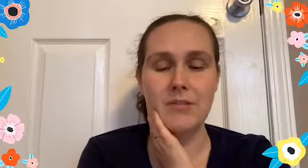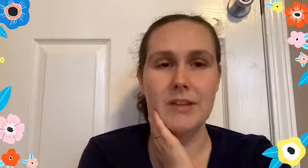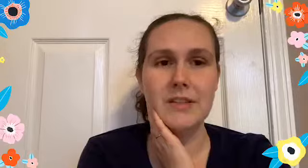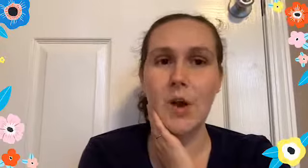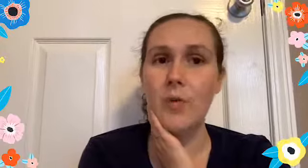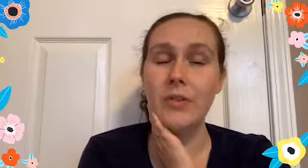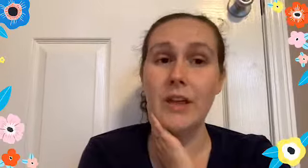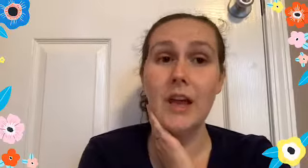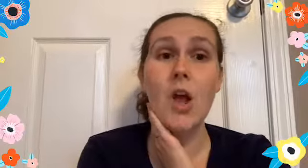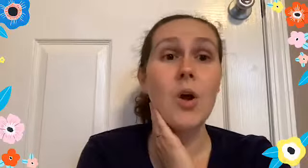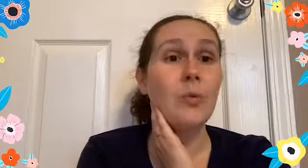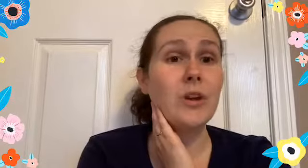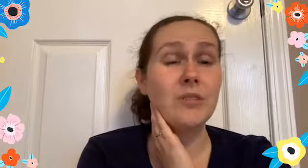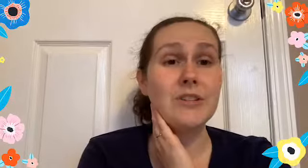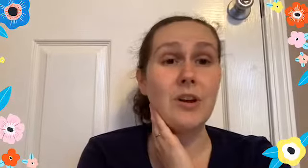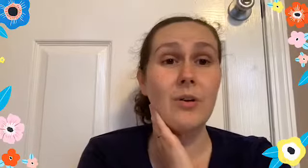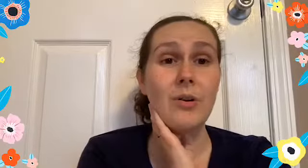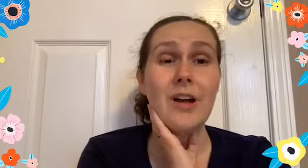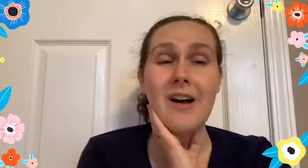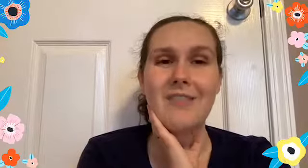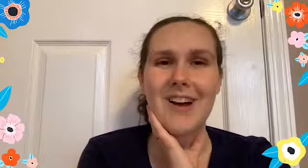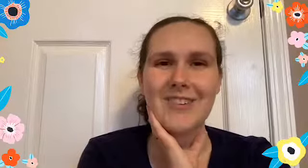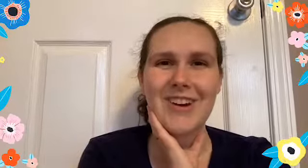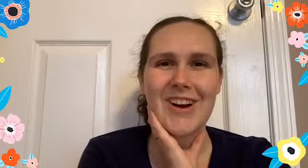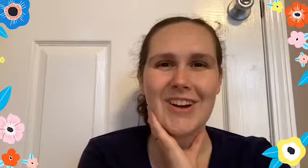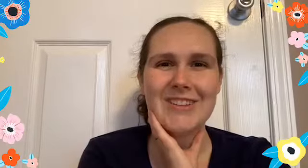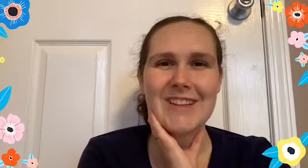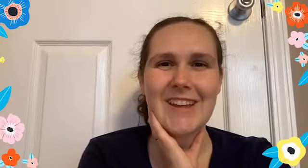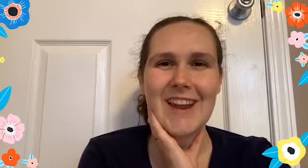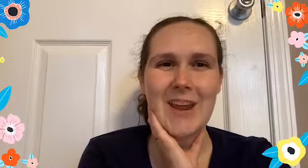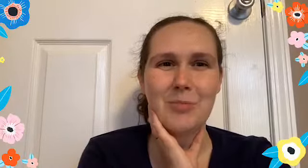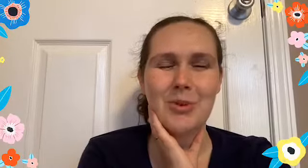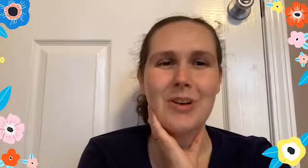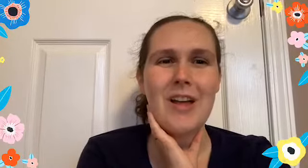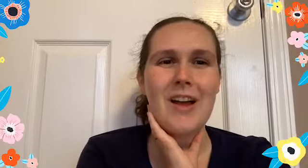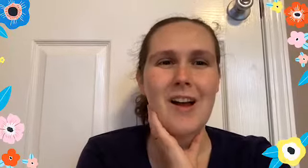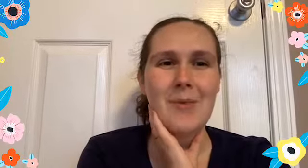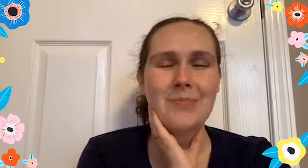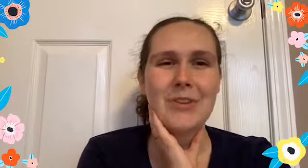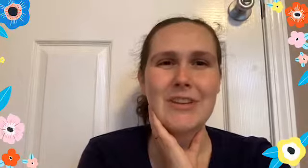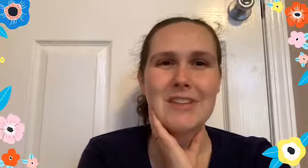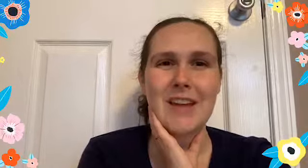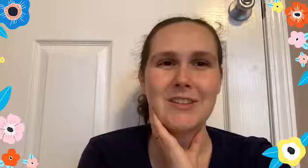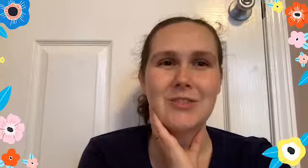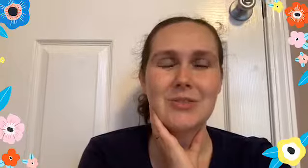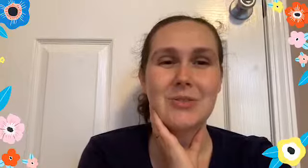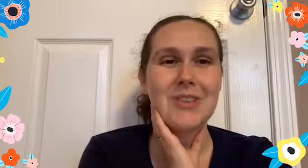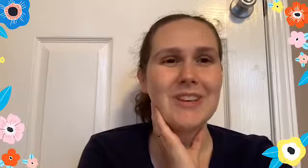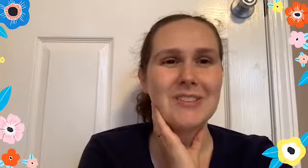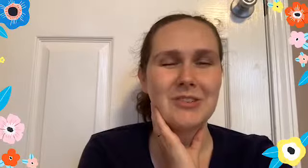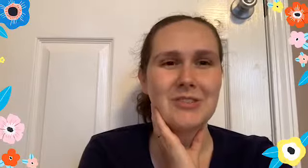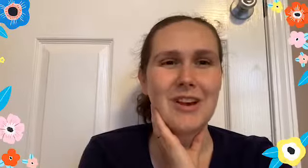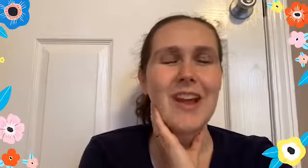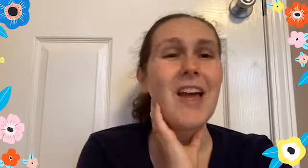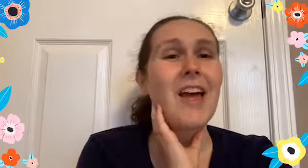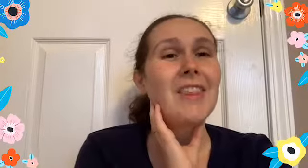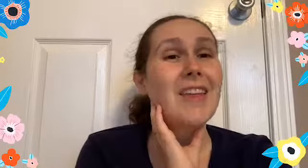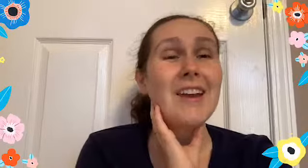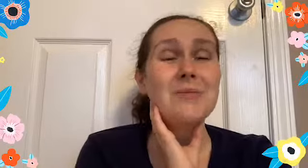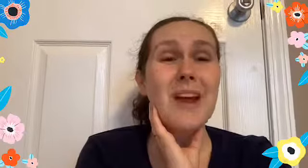of this. And hopefully we can reach our goal of a hundred cards in April to send to these children. That is what